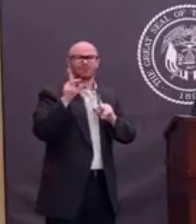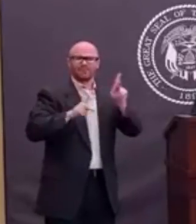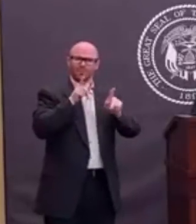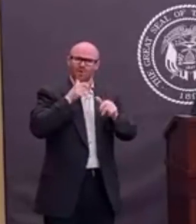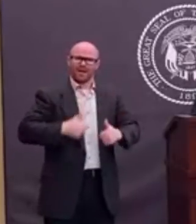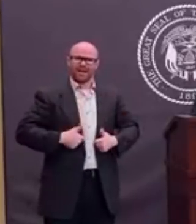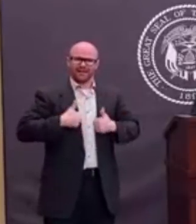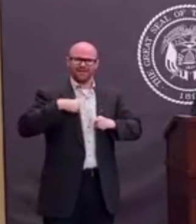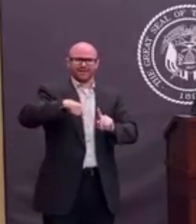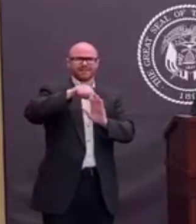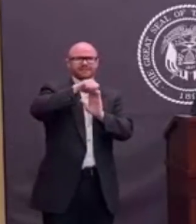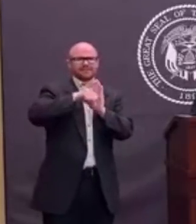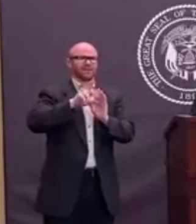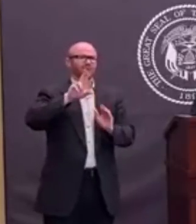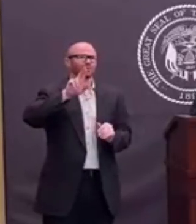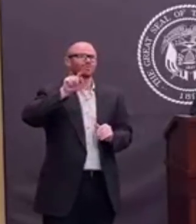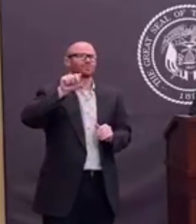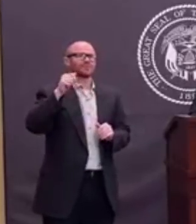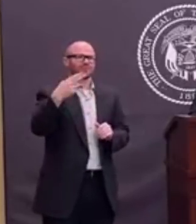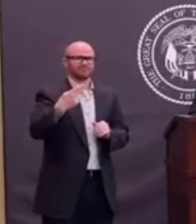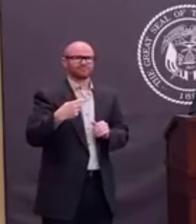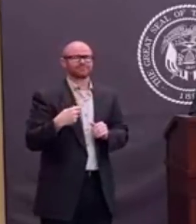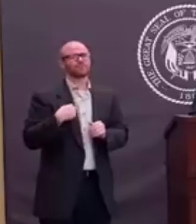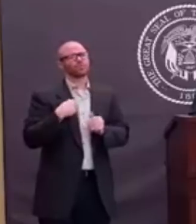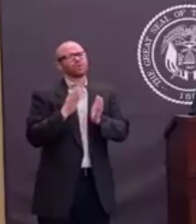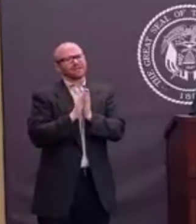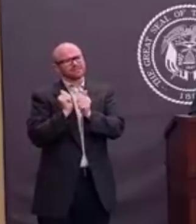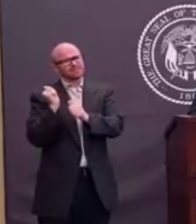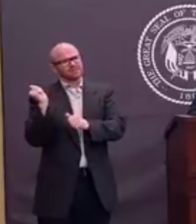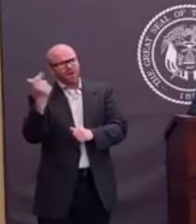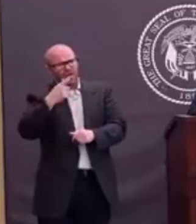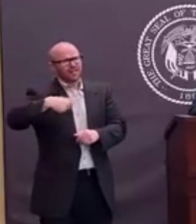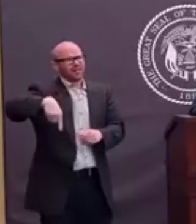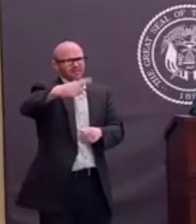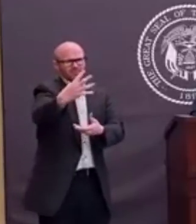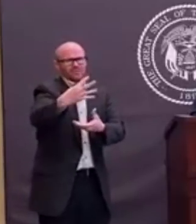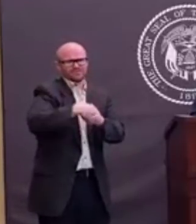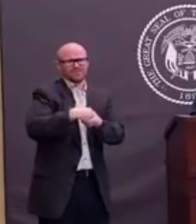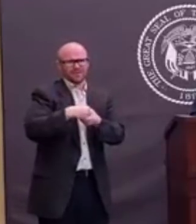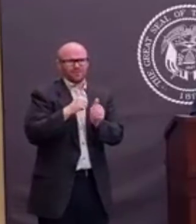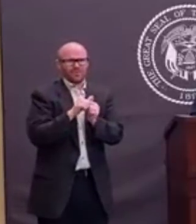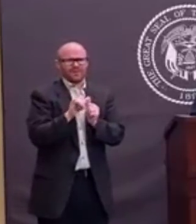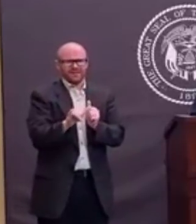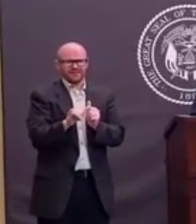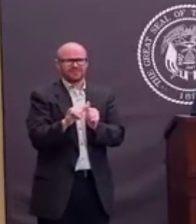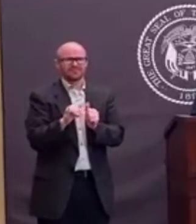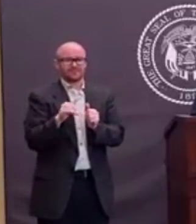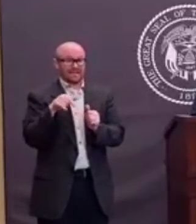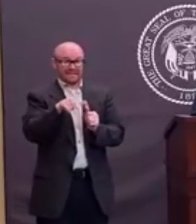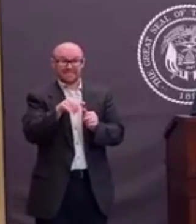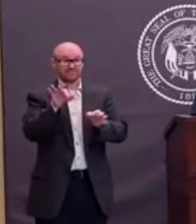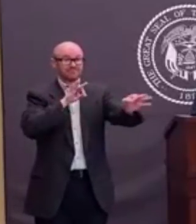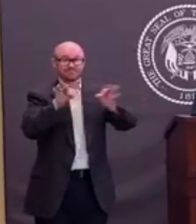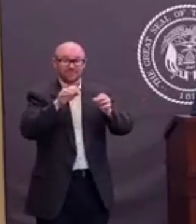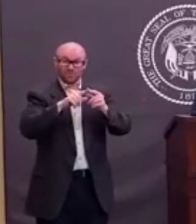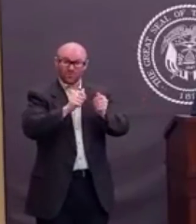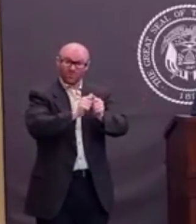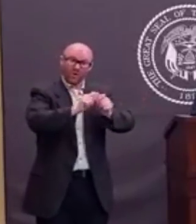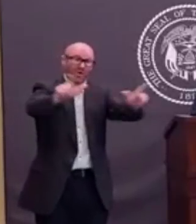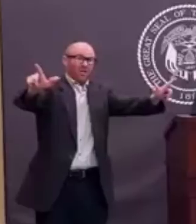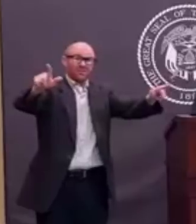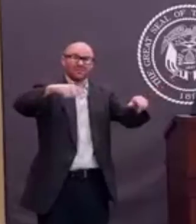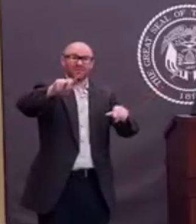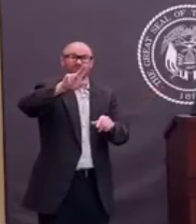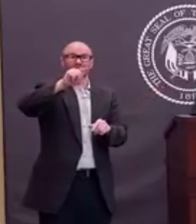Utah. This is something that we're asking everybody to participate. These are directives given to every Utahan. And if we all work